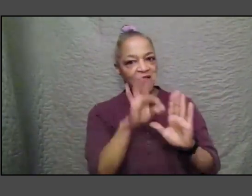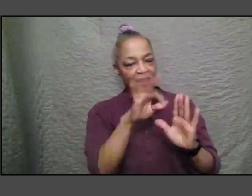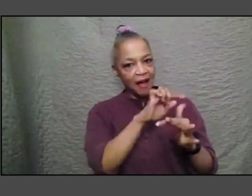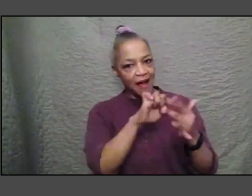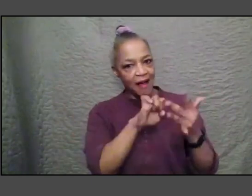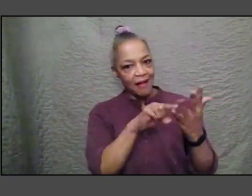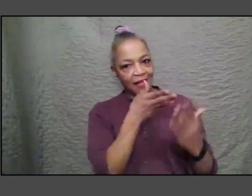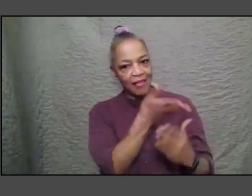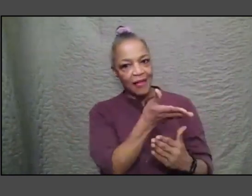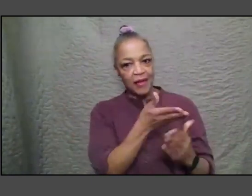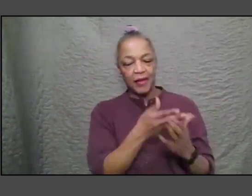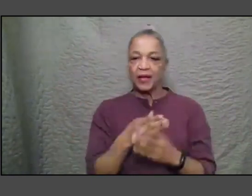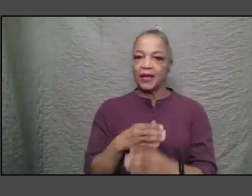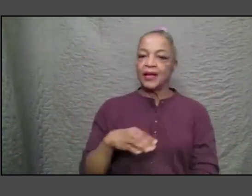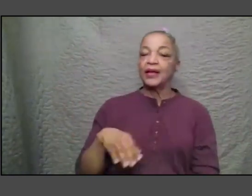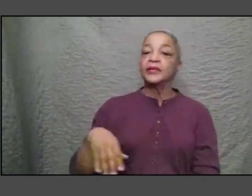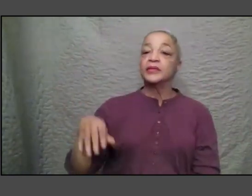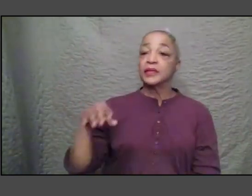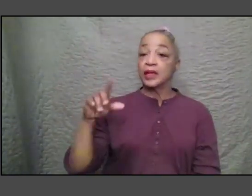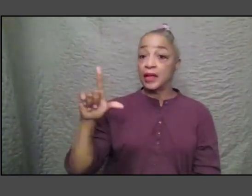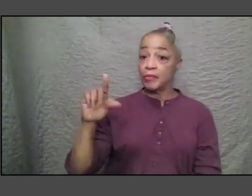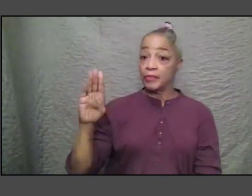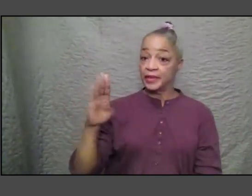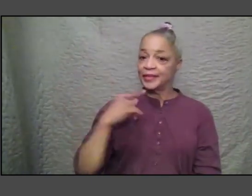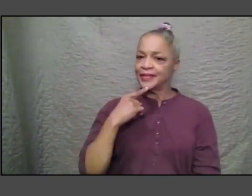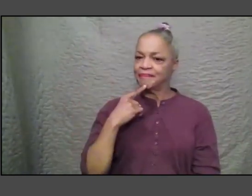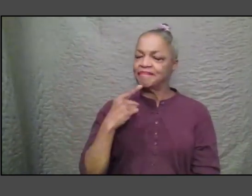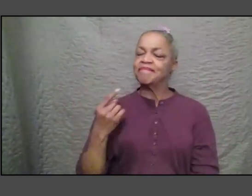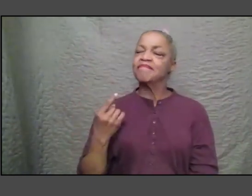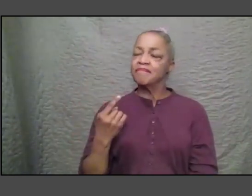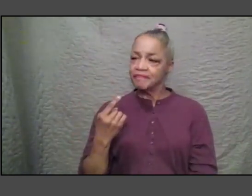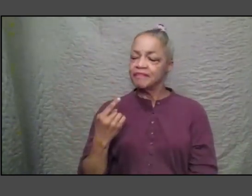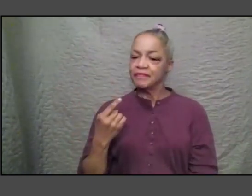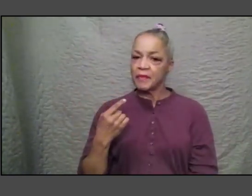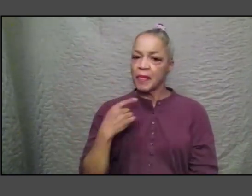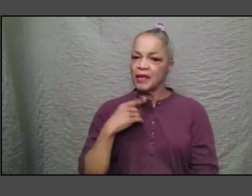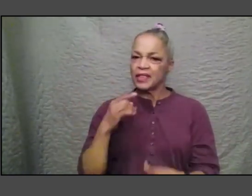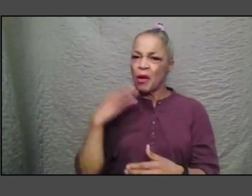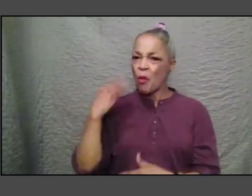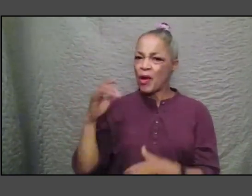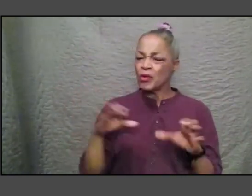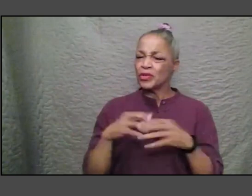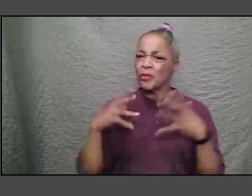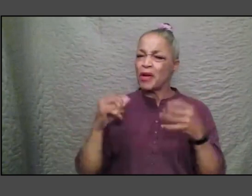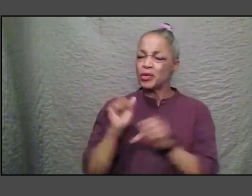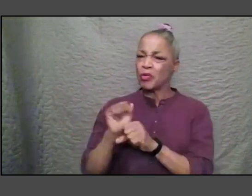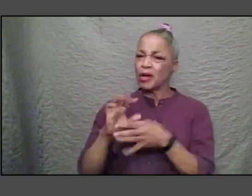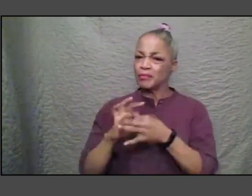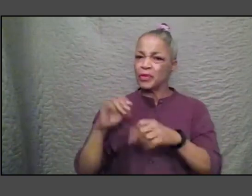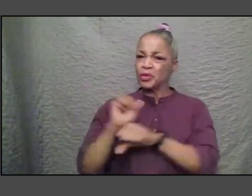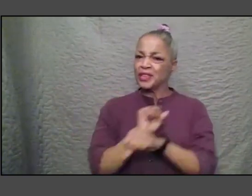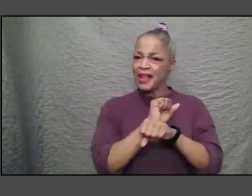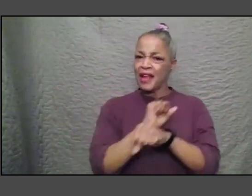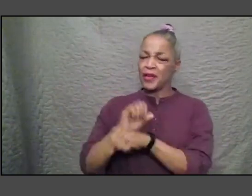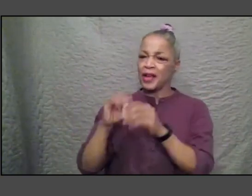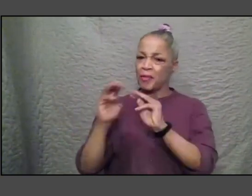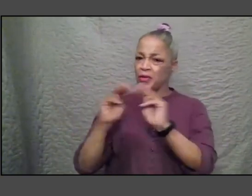think that is you know people once said to me you know why are you doing so much work on slavery in the museum i said in part because i wish we were as strong as our